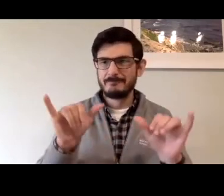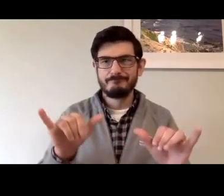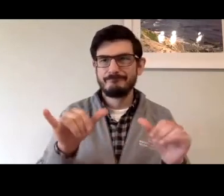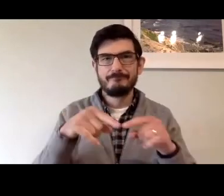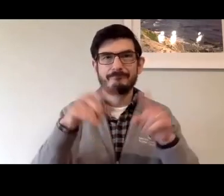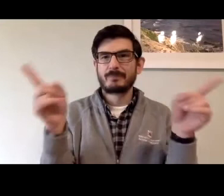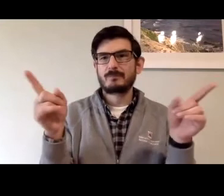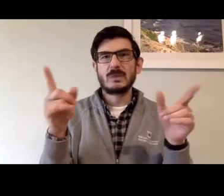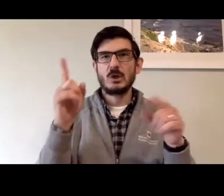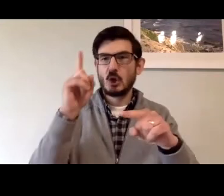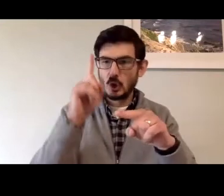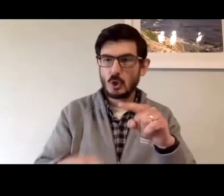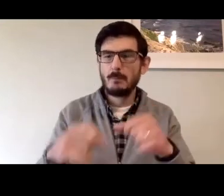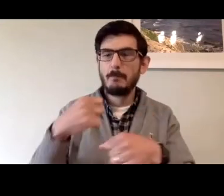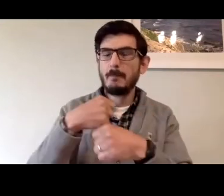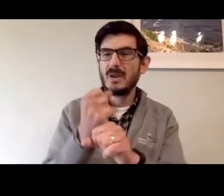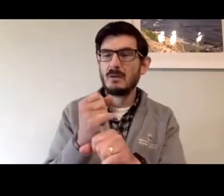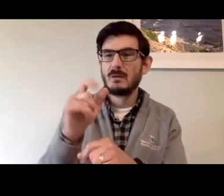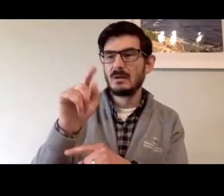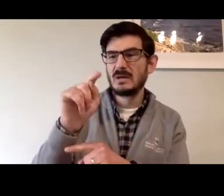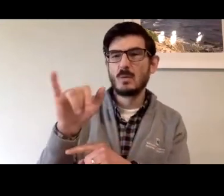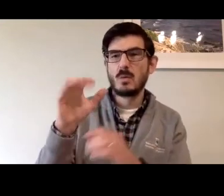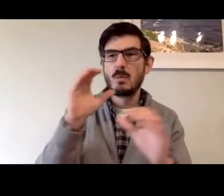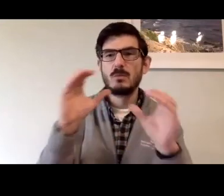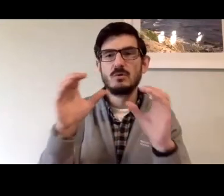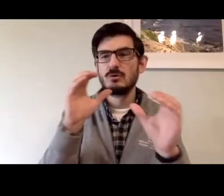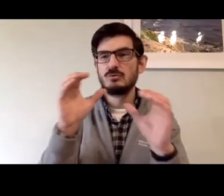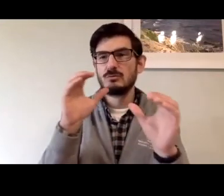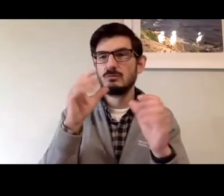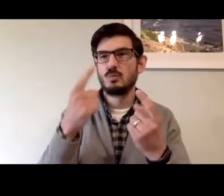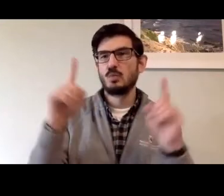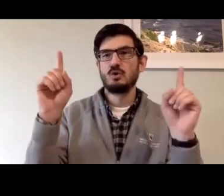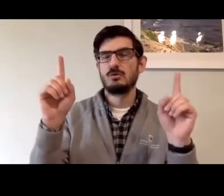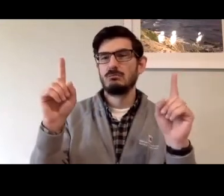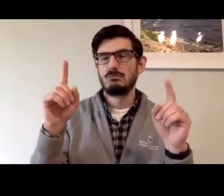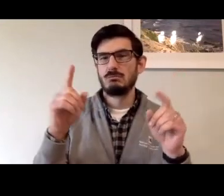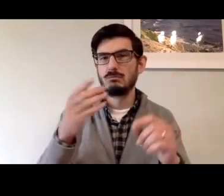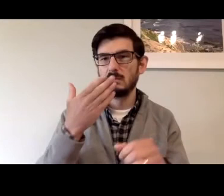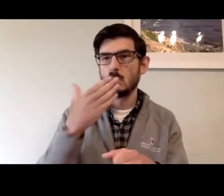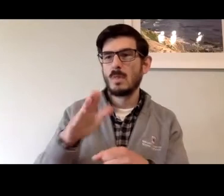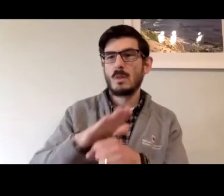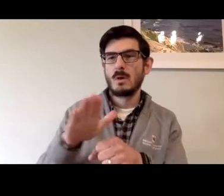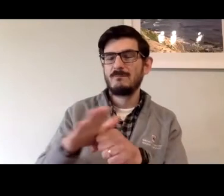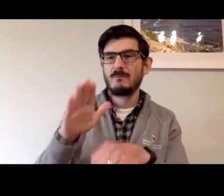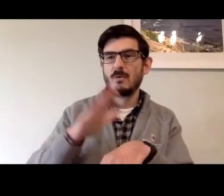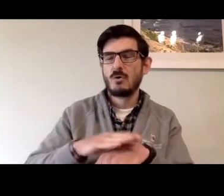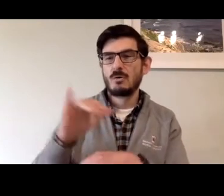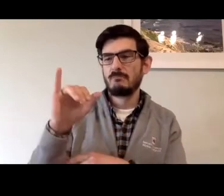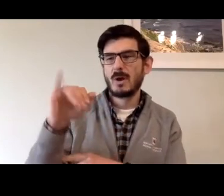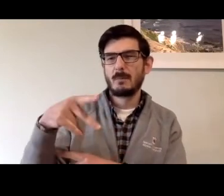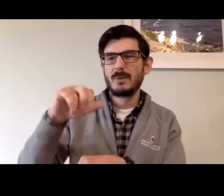T-Mobile, they observed that they simply were not able to complete a TTY